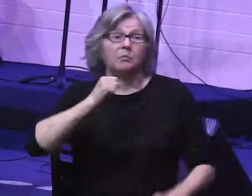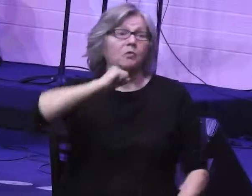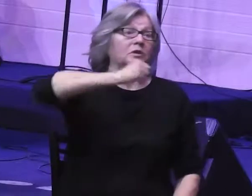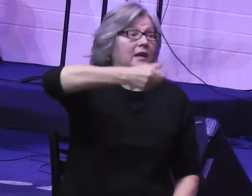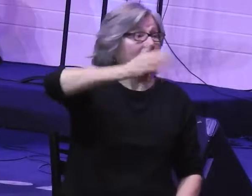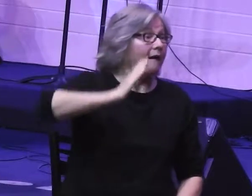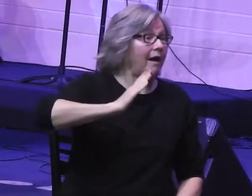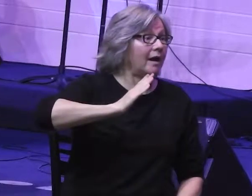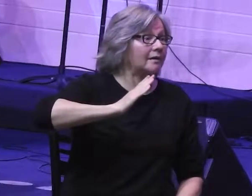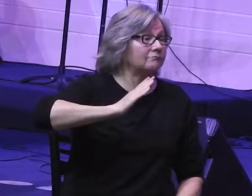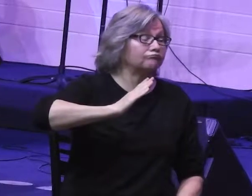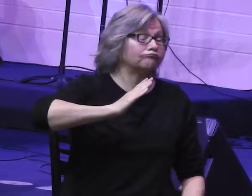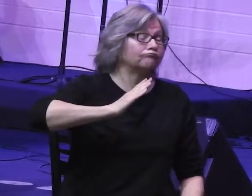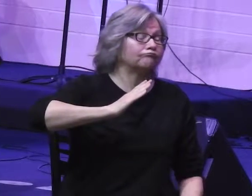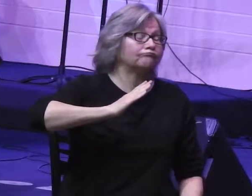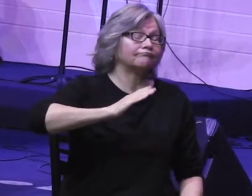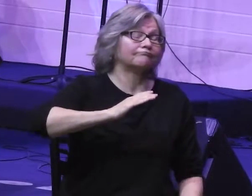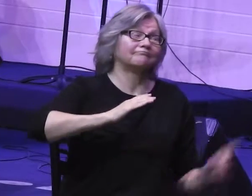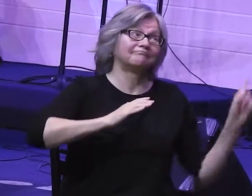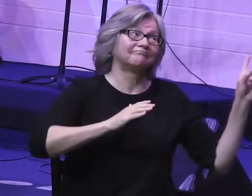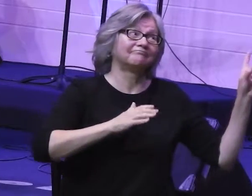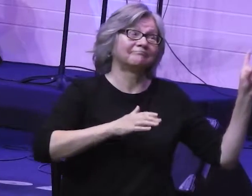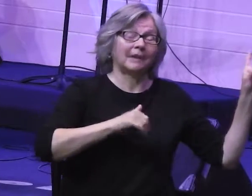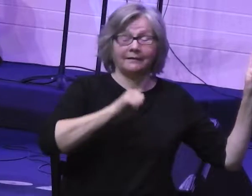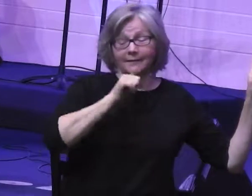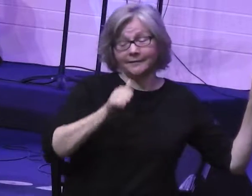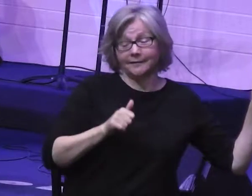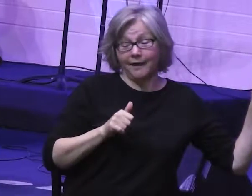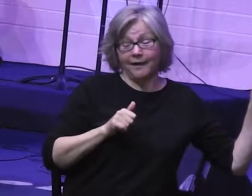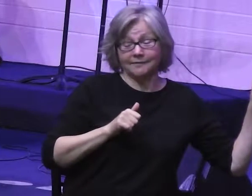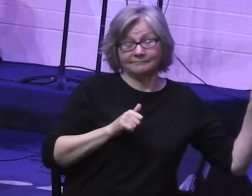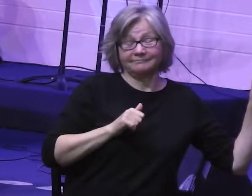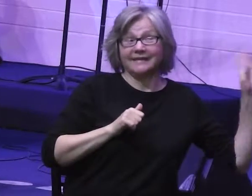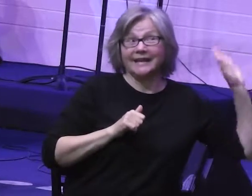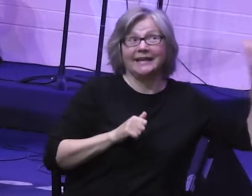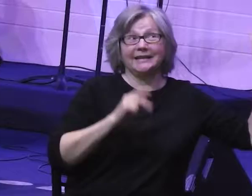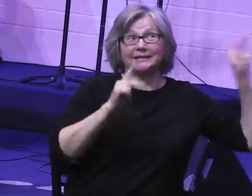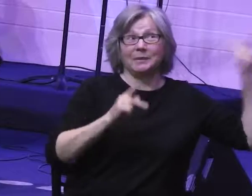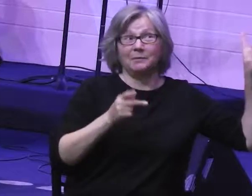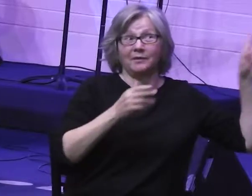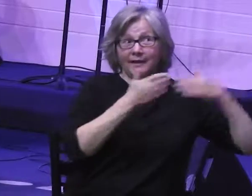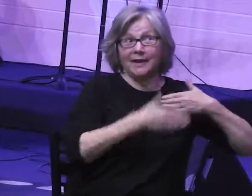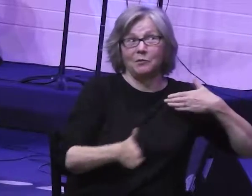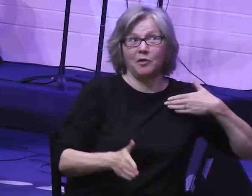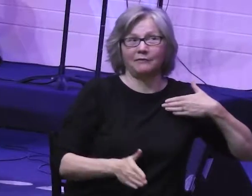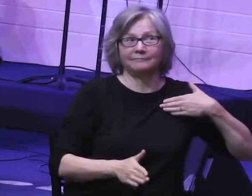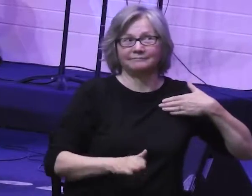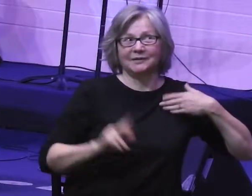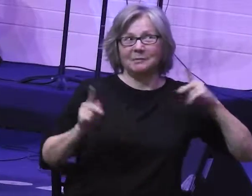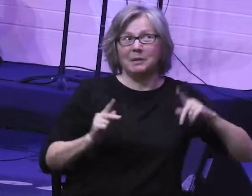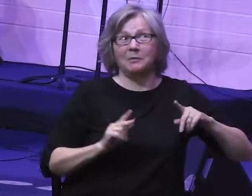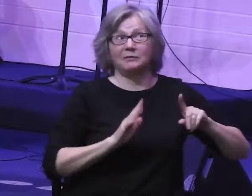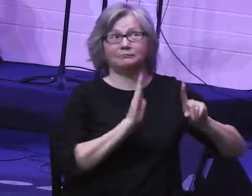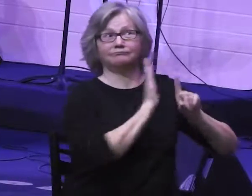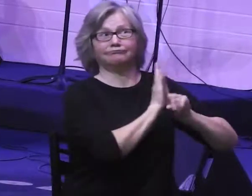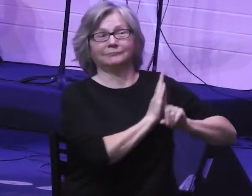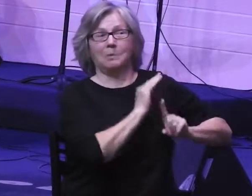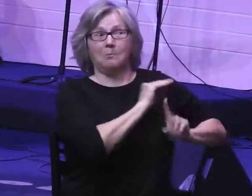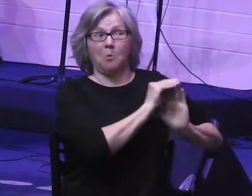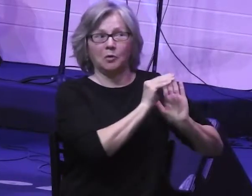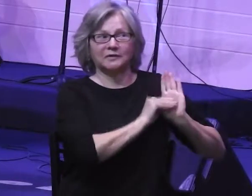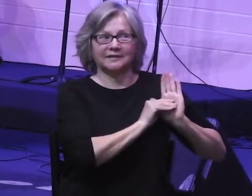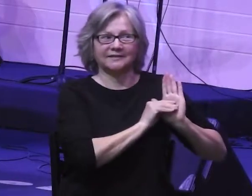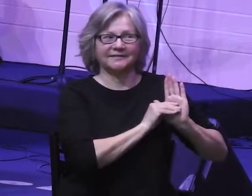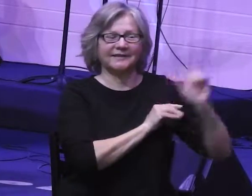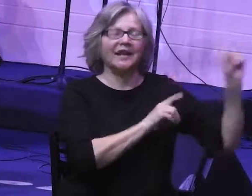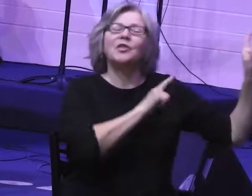rejected God. They're not His people anymore. They must be Moses's by default, I guess. And then we skip ahead.